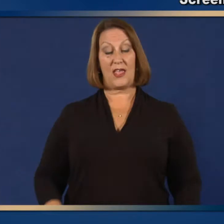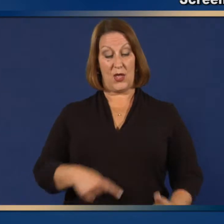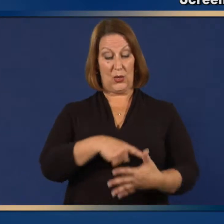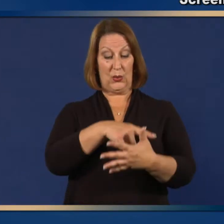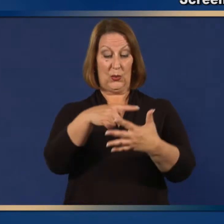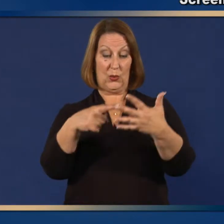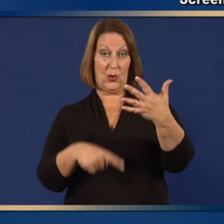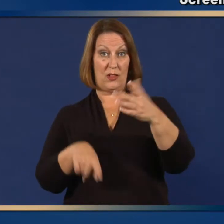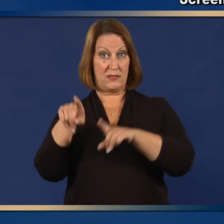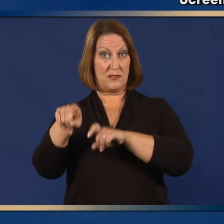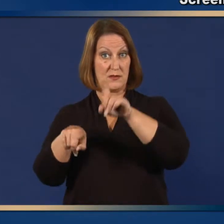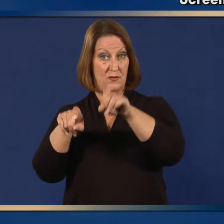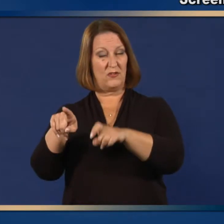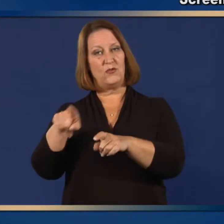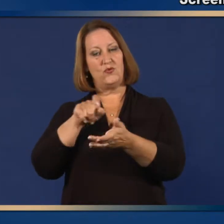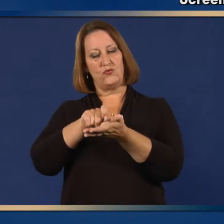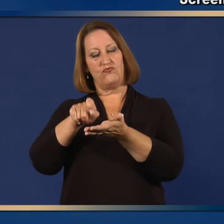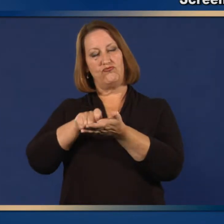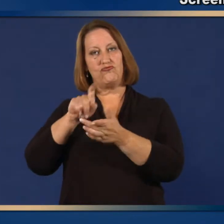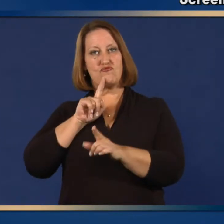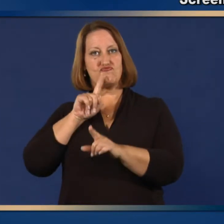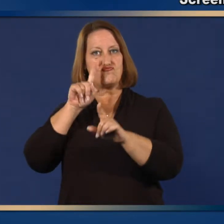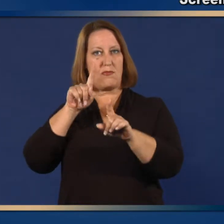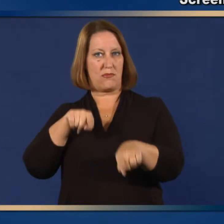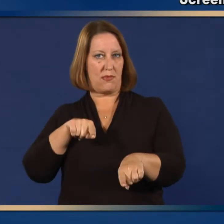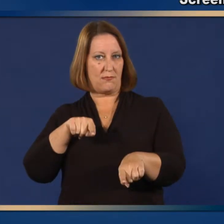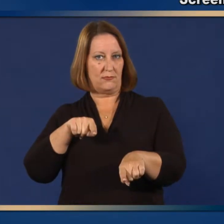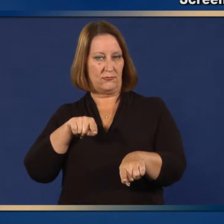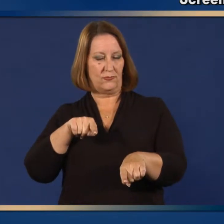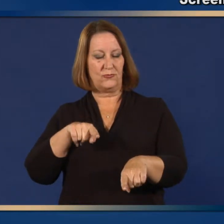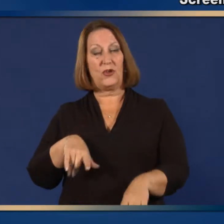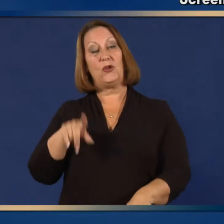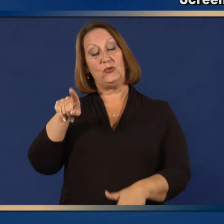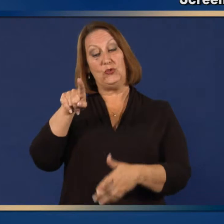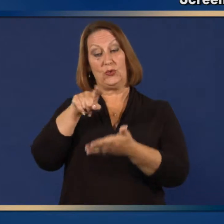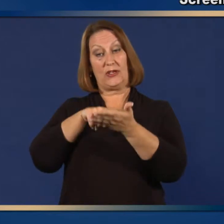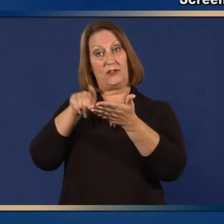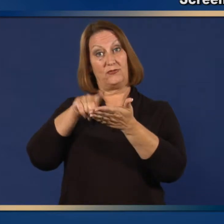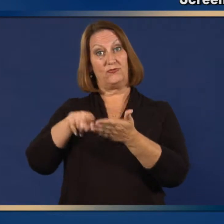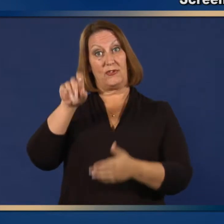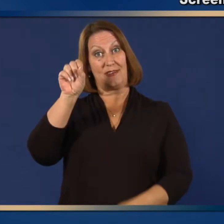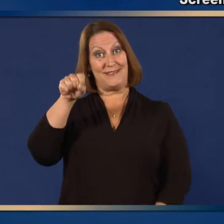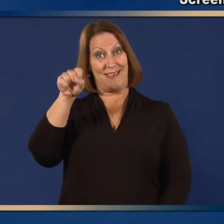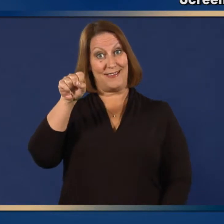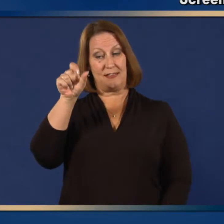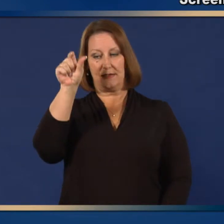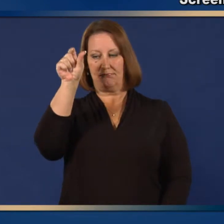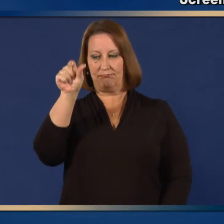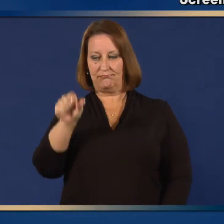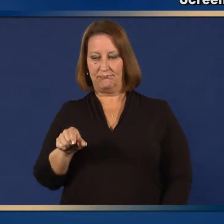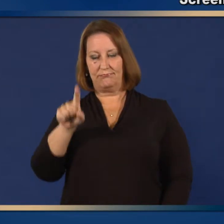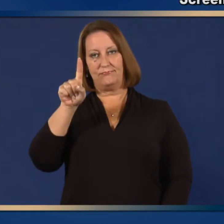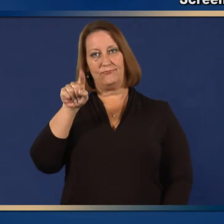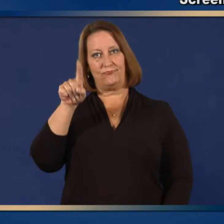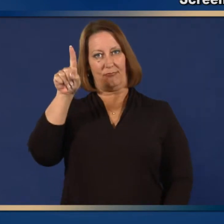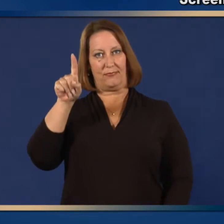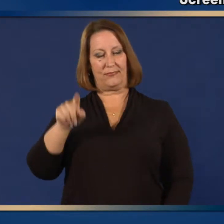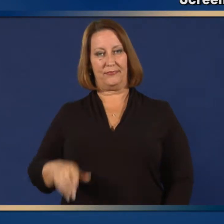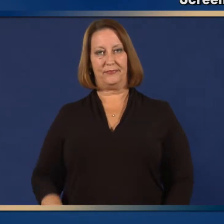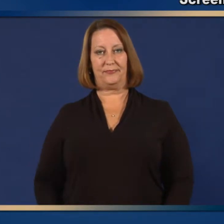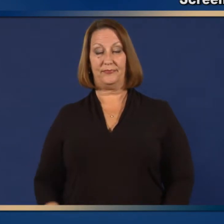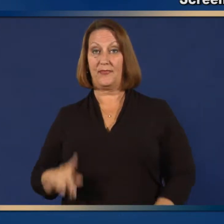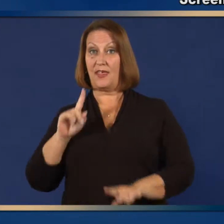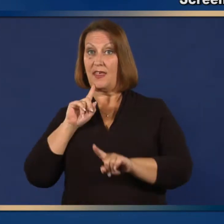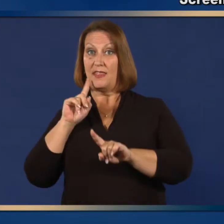Please indicate your answer to the following questions by marking the appropriate column. For yes, mark in